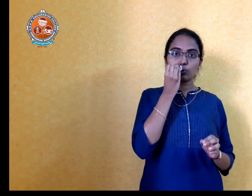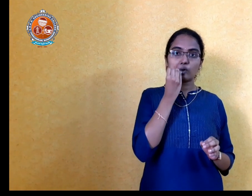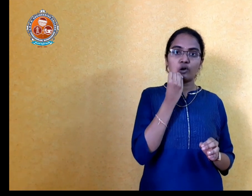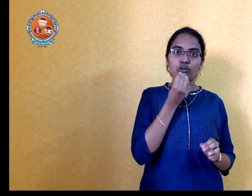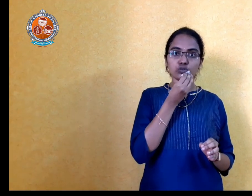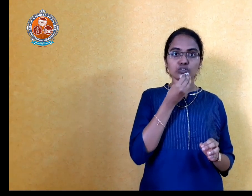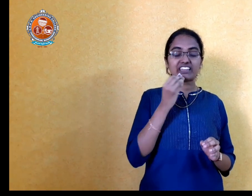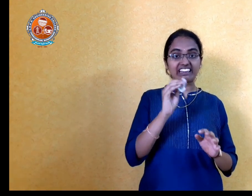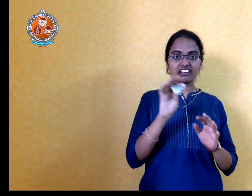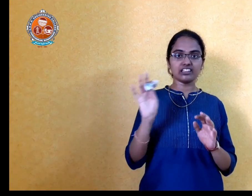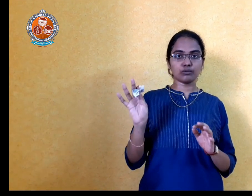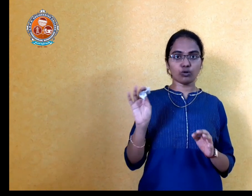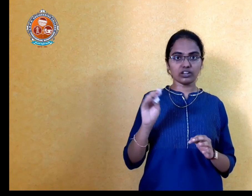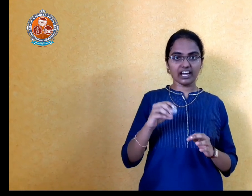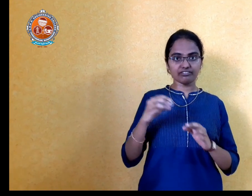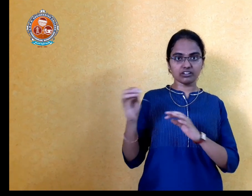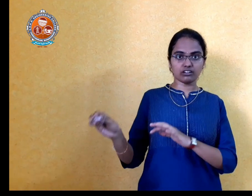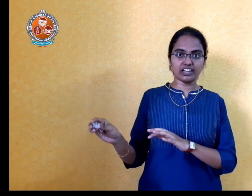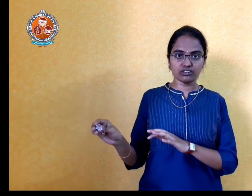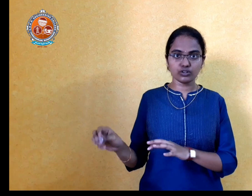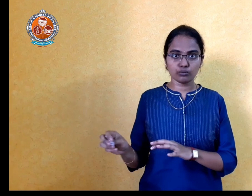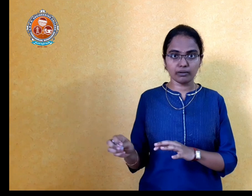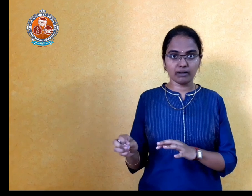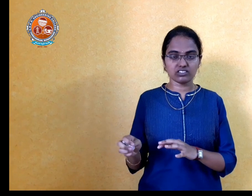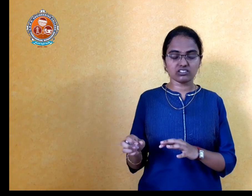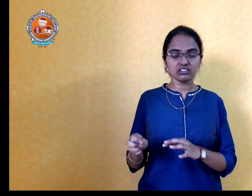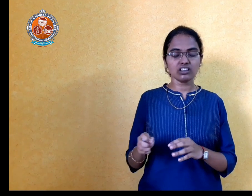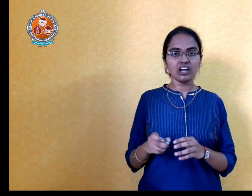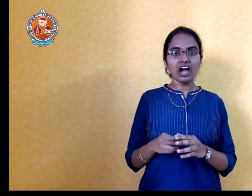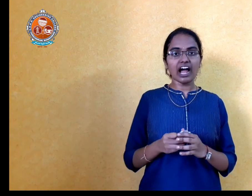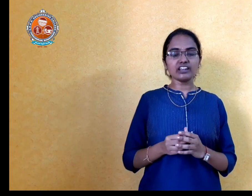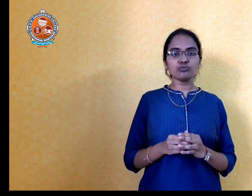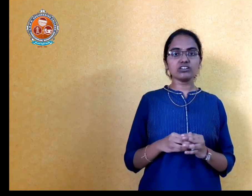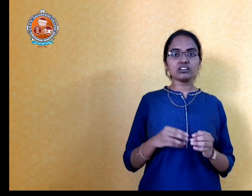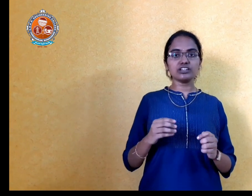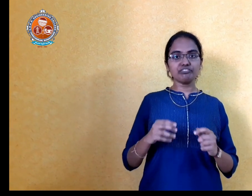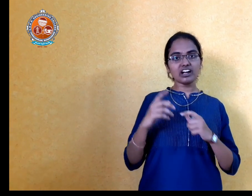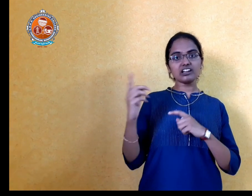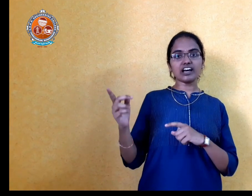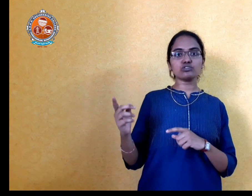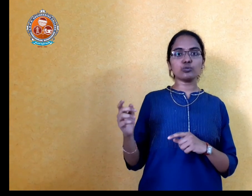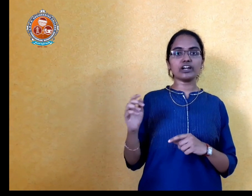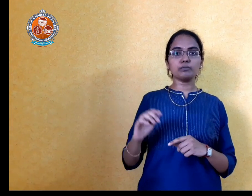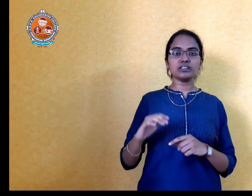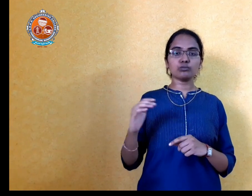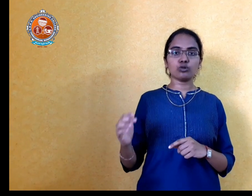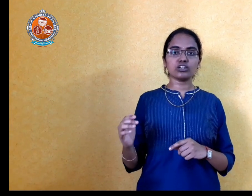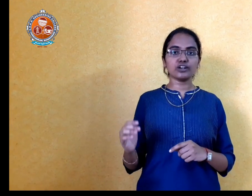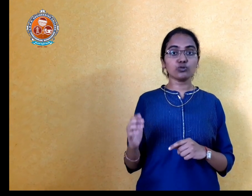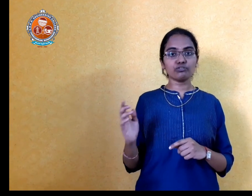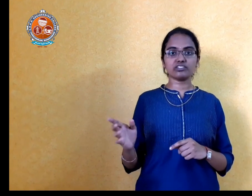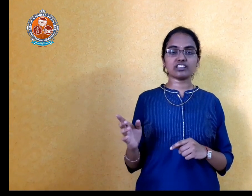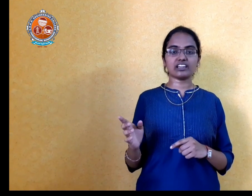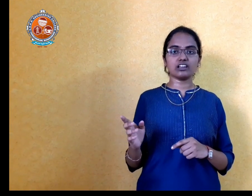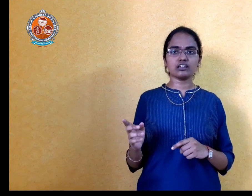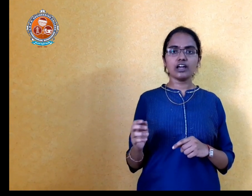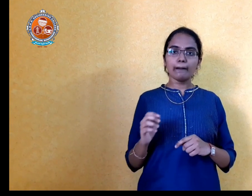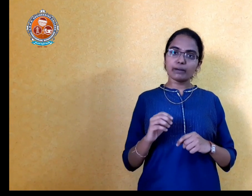go to cycling in the morning after entering to my masters. And it was a difficult task to wake up in the morning and go for cycling. But